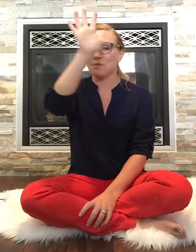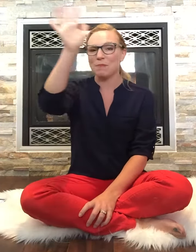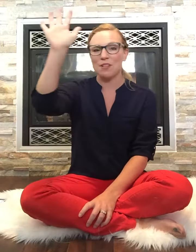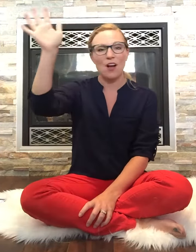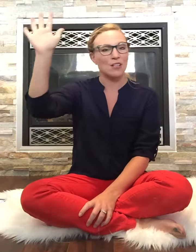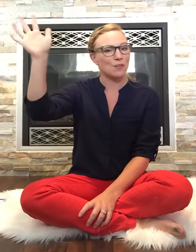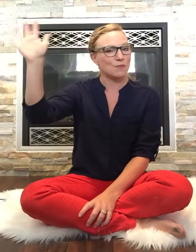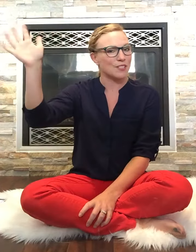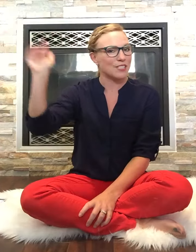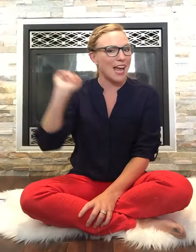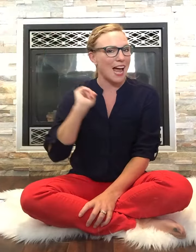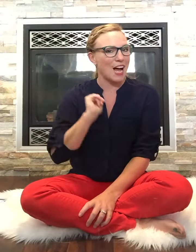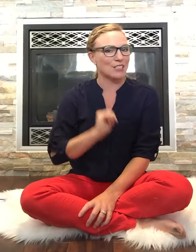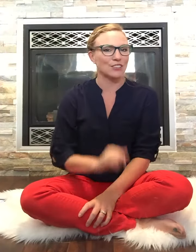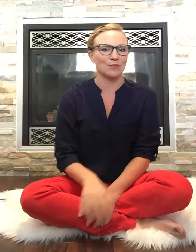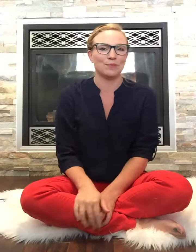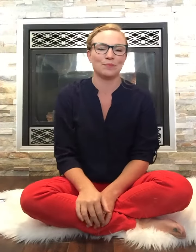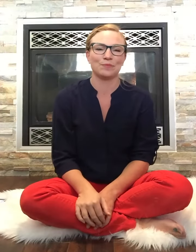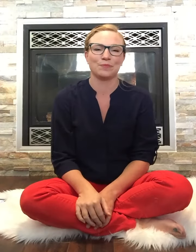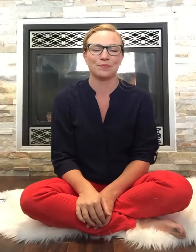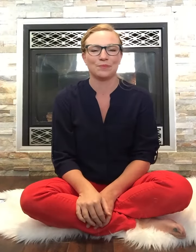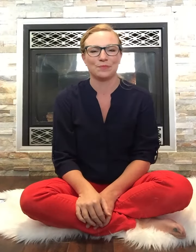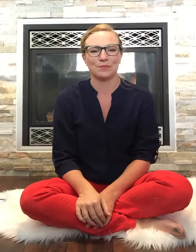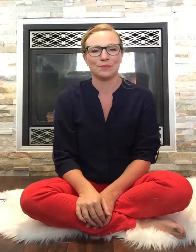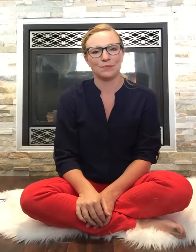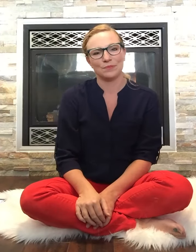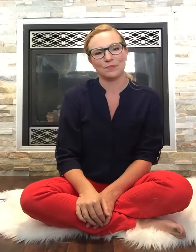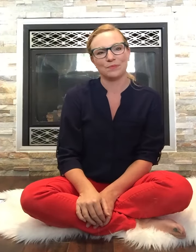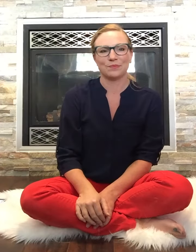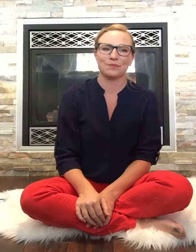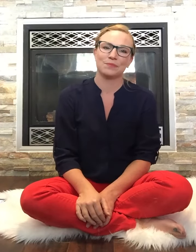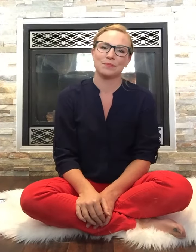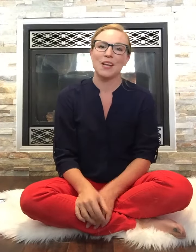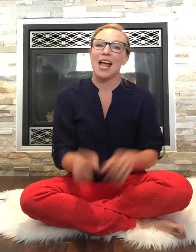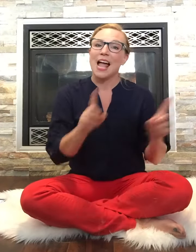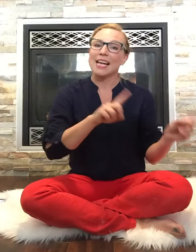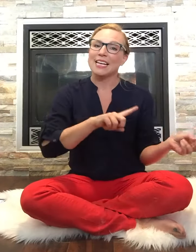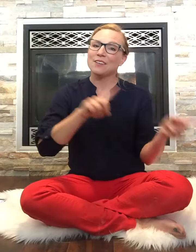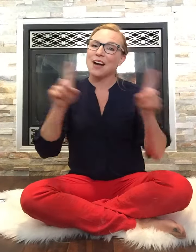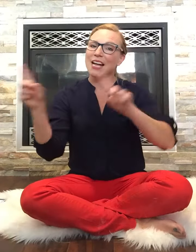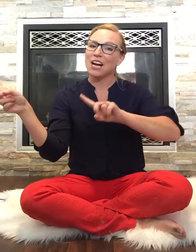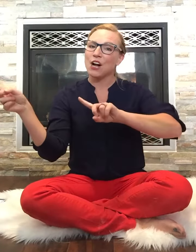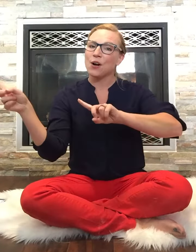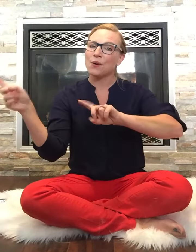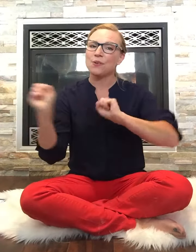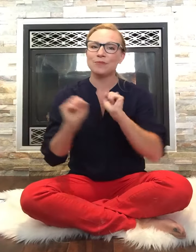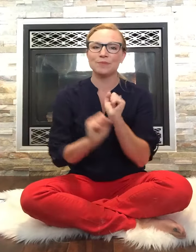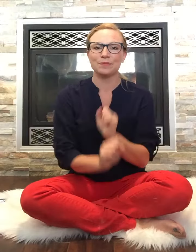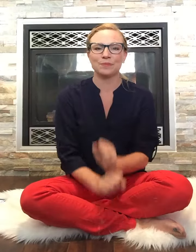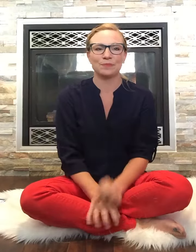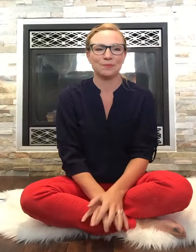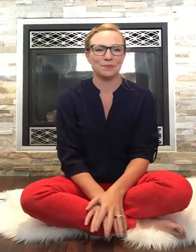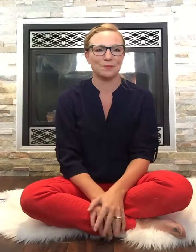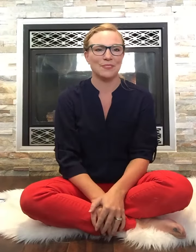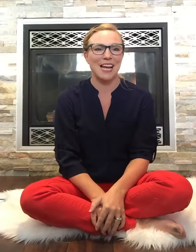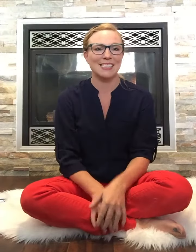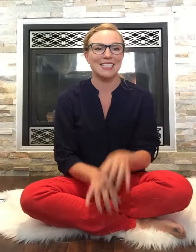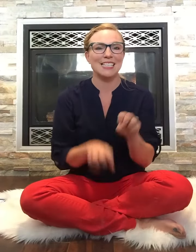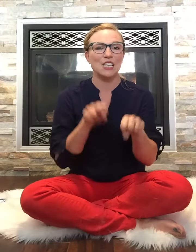the people all over town honk honk next stop here I go next is